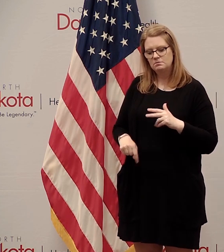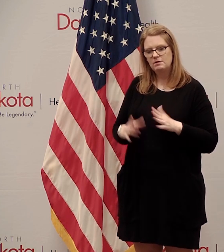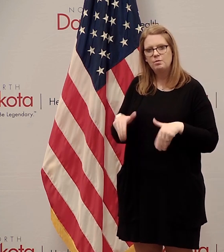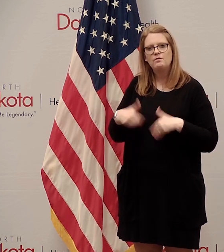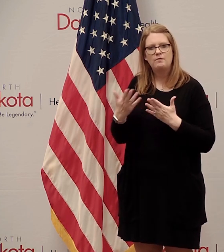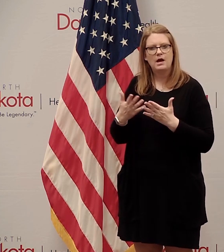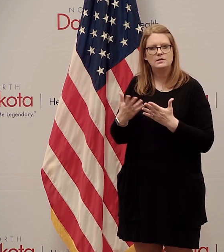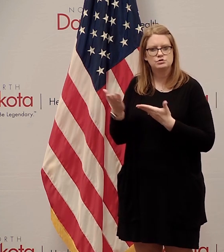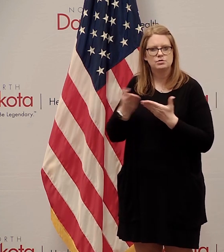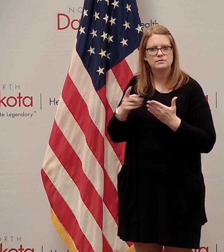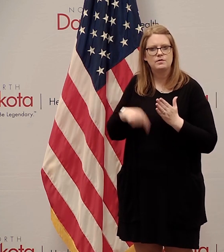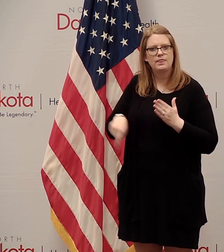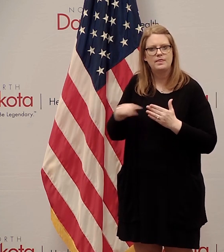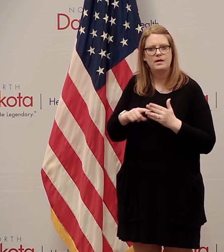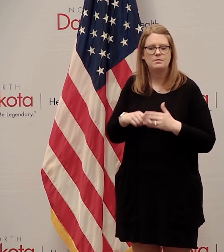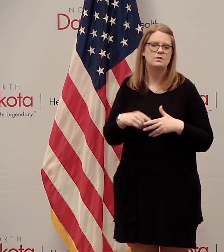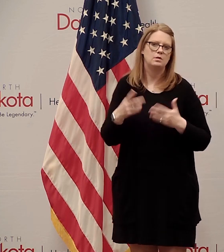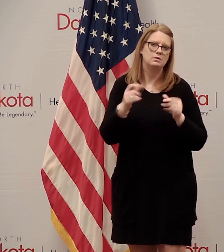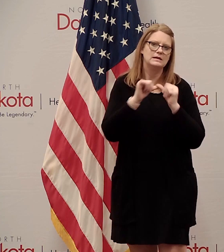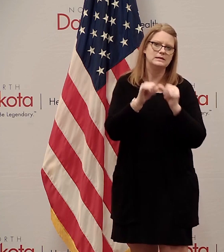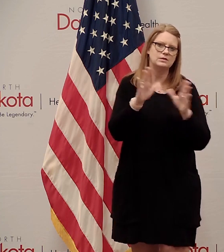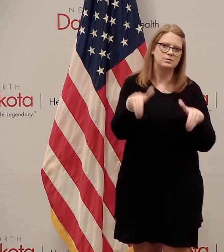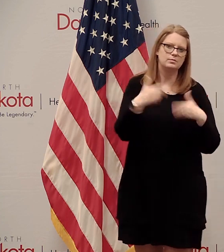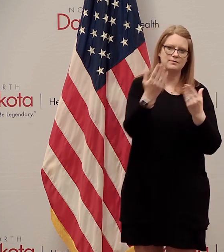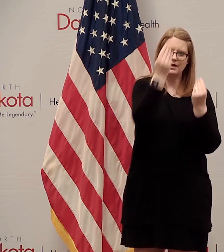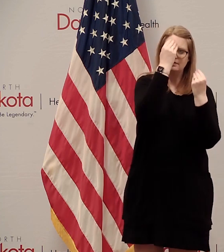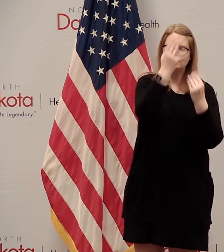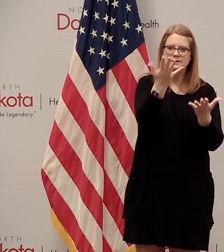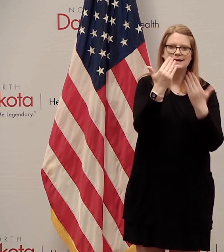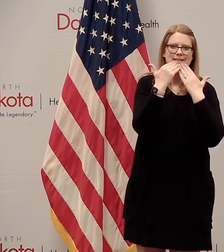this vulnerable population as we go forward. Thank you.